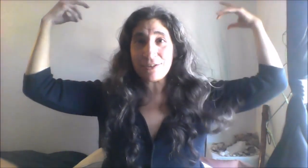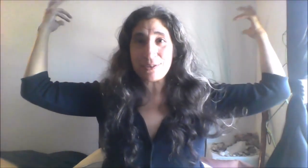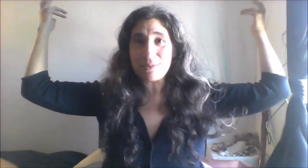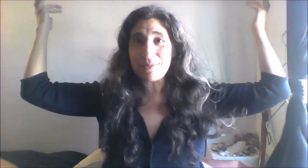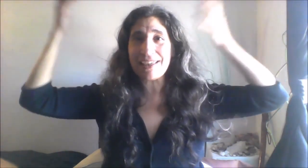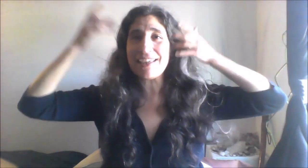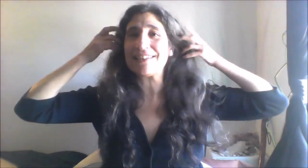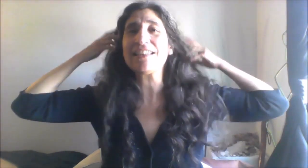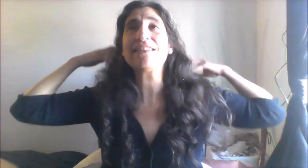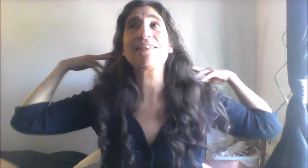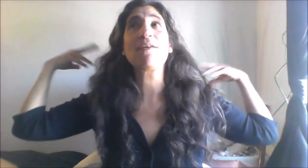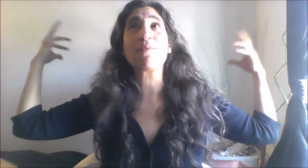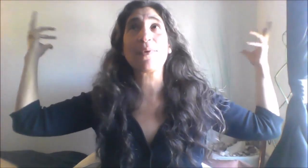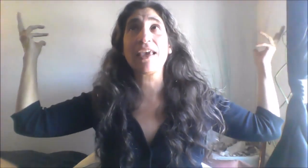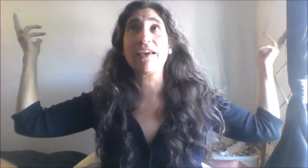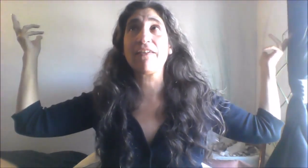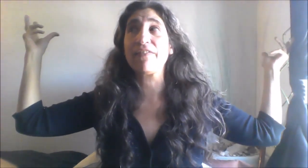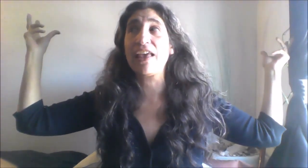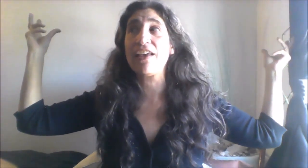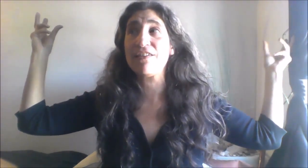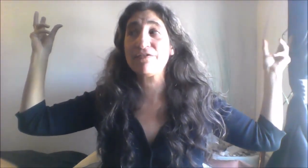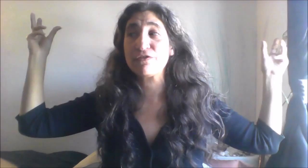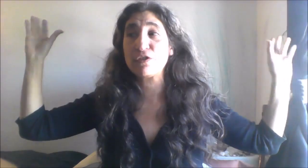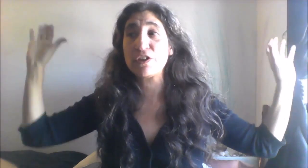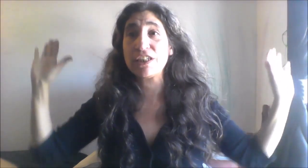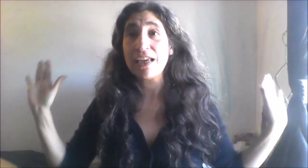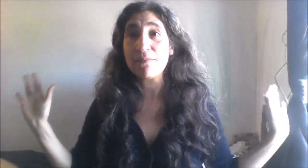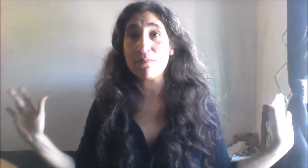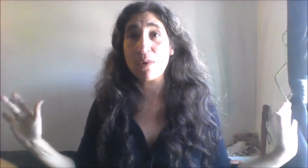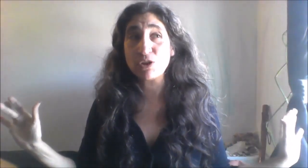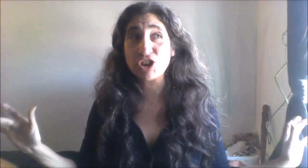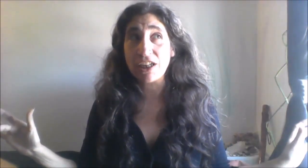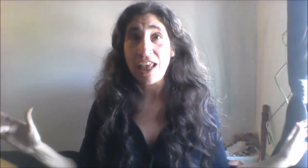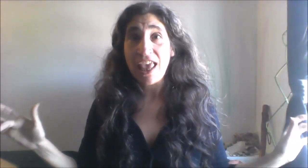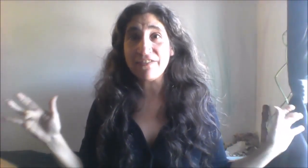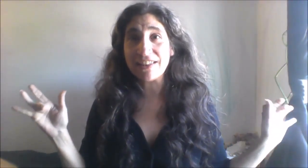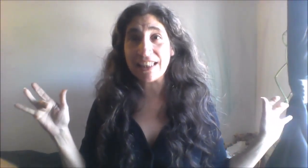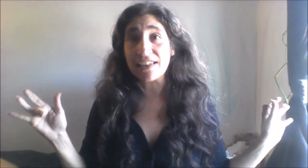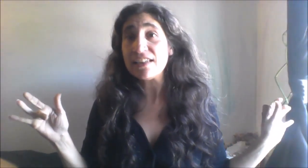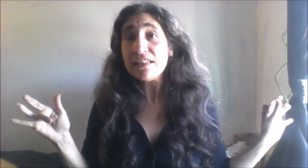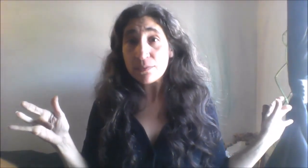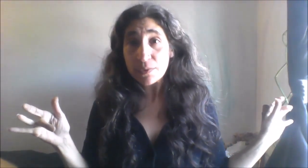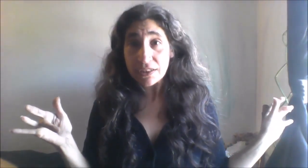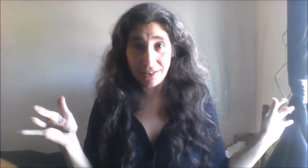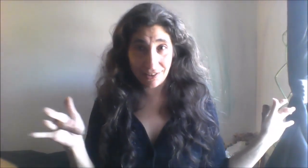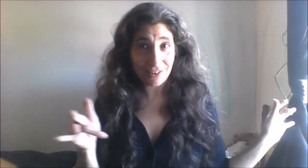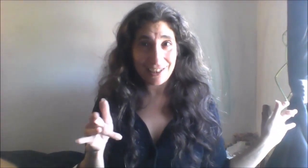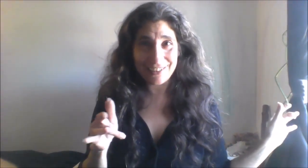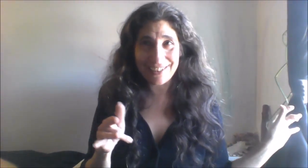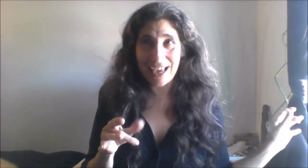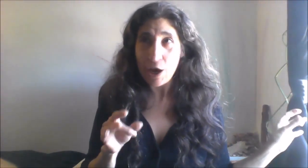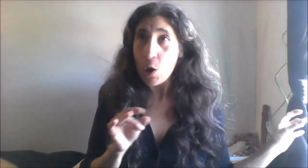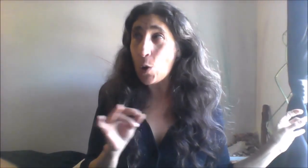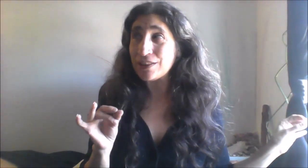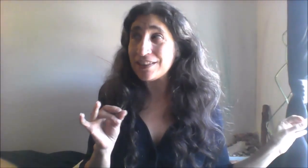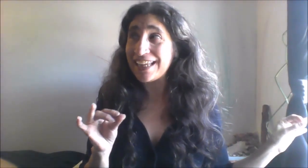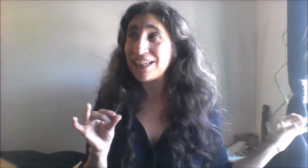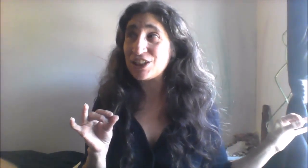every motion everything in the woods okay all the dangers that are out there okay but